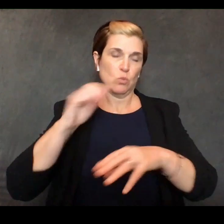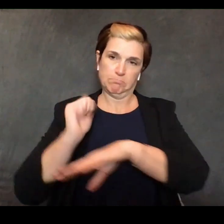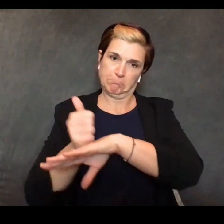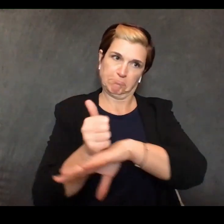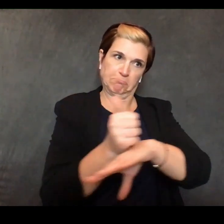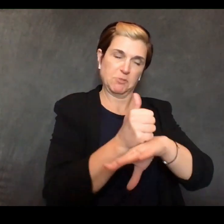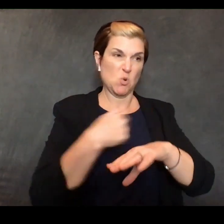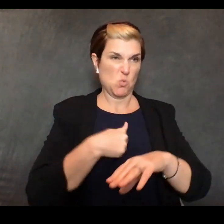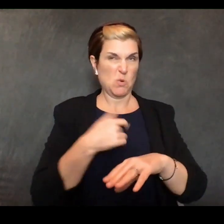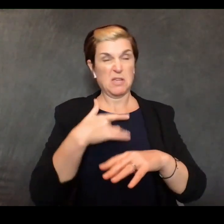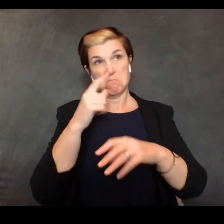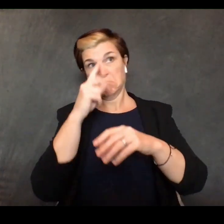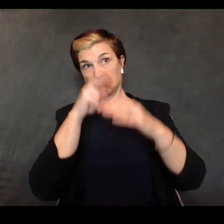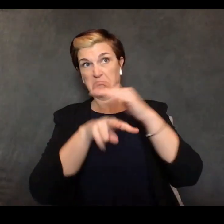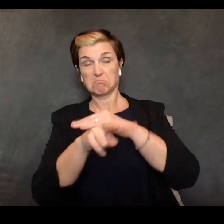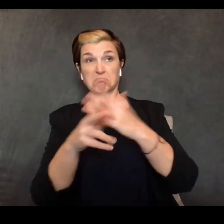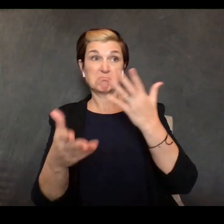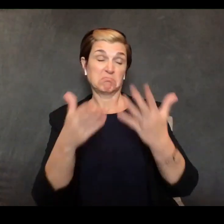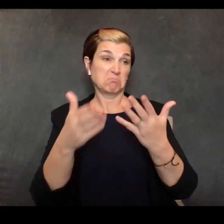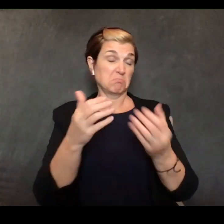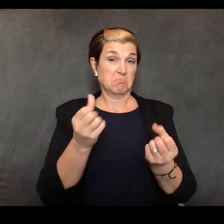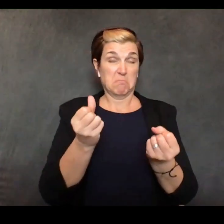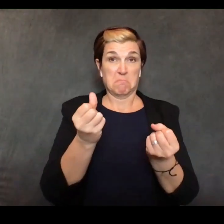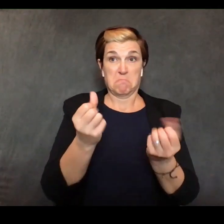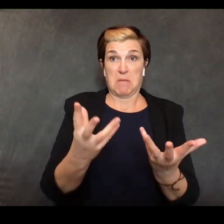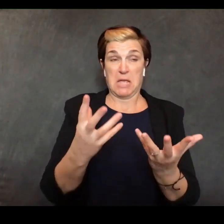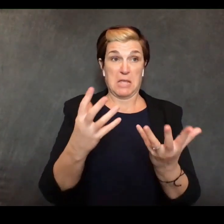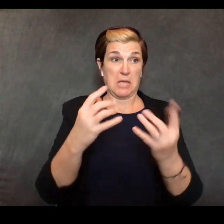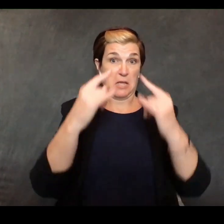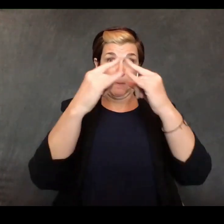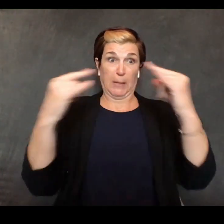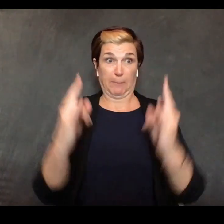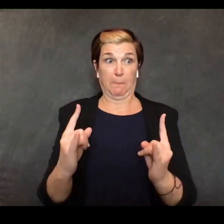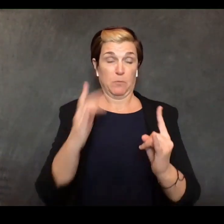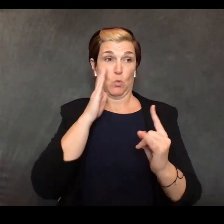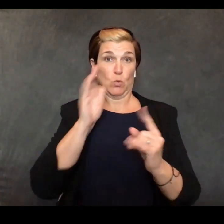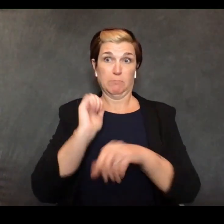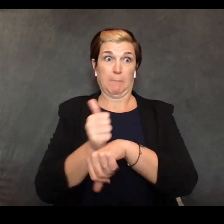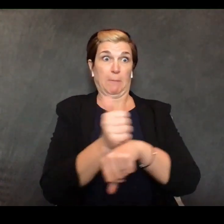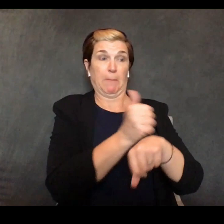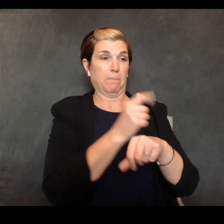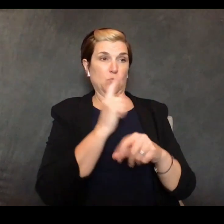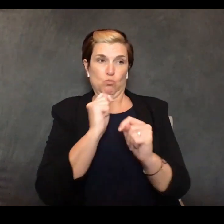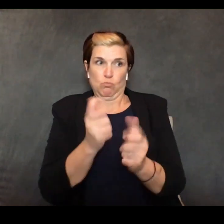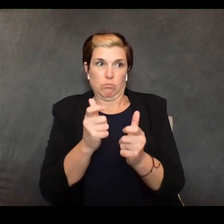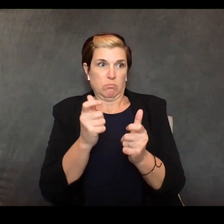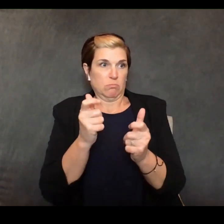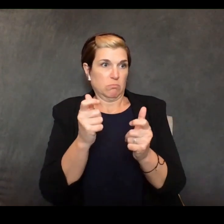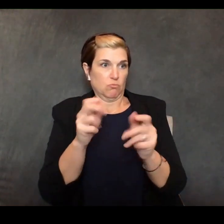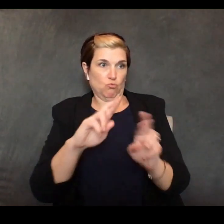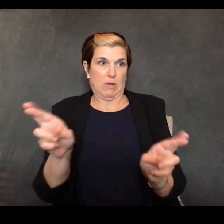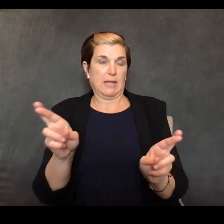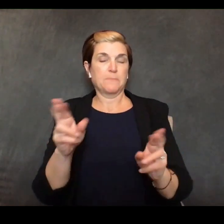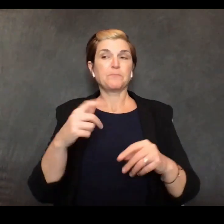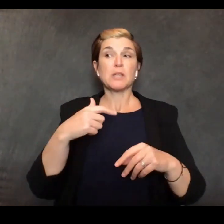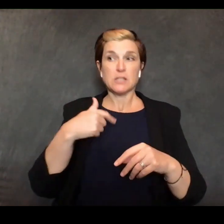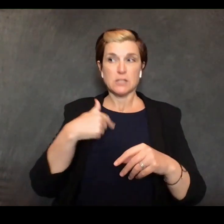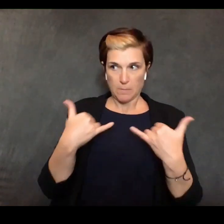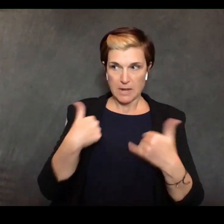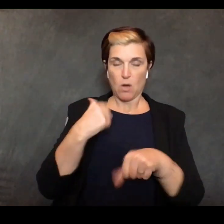uh... quite a few units up very rapidly uh... i'm going to work with uh... governor cuomo i'm going to work with uh... a